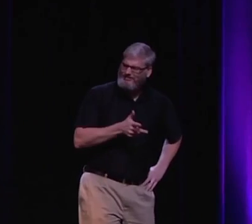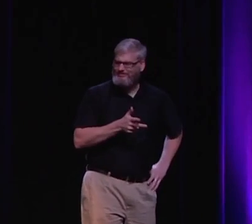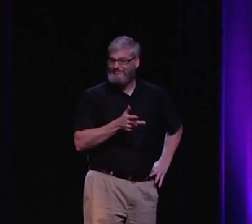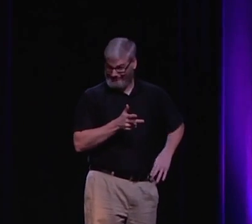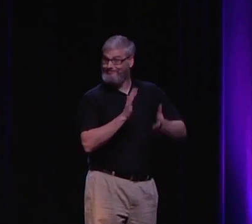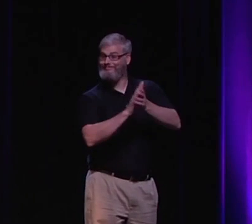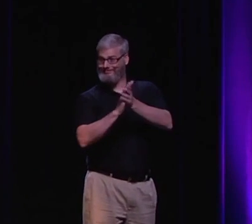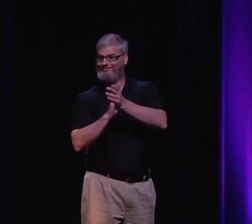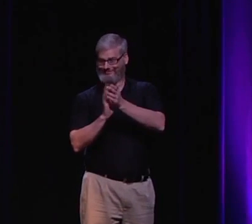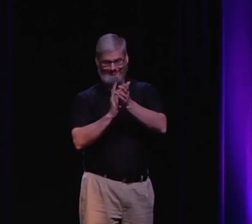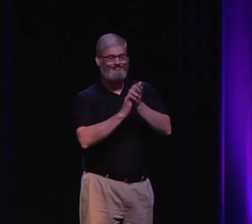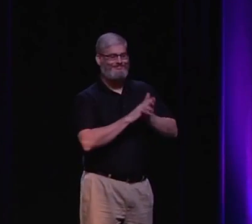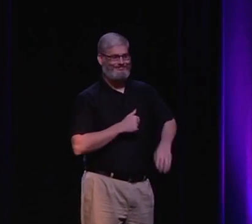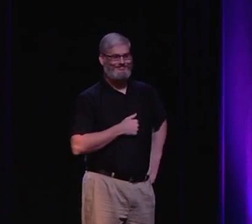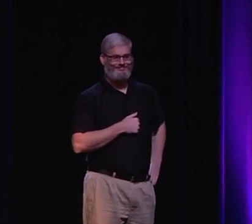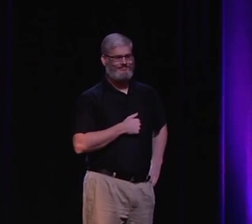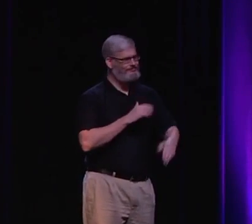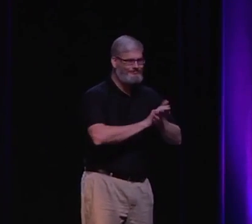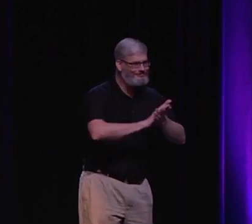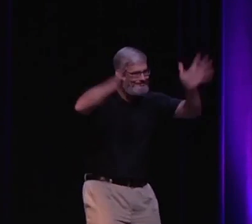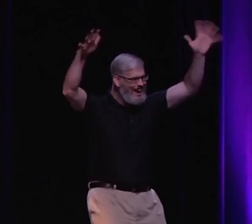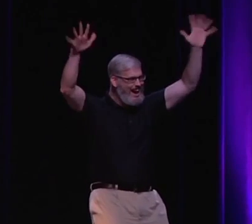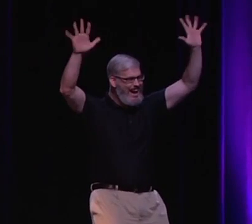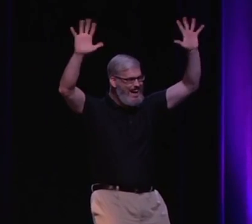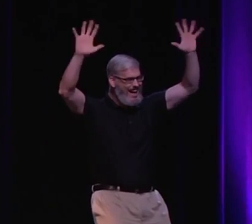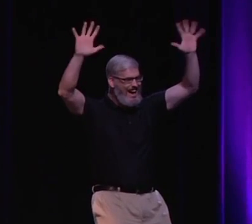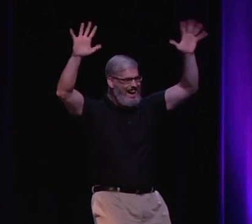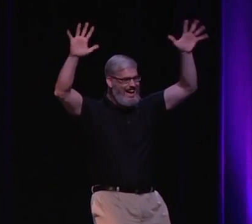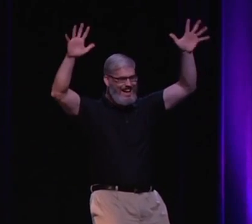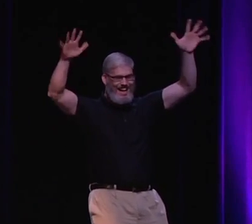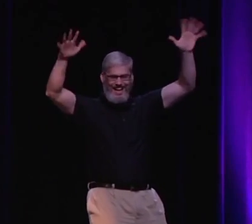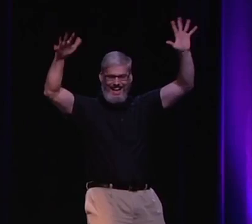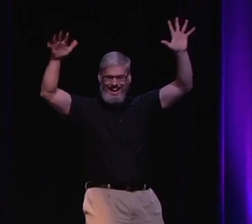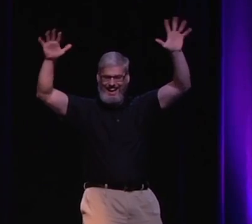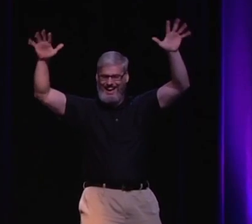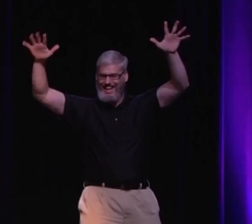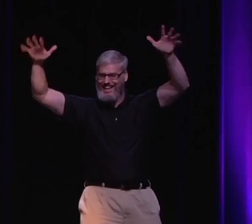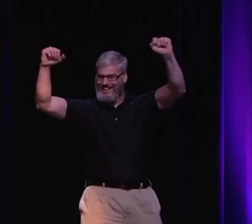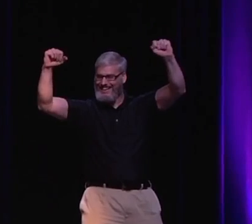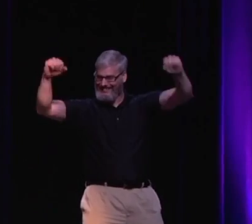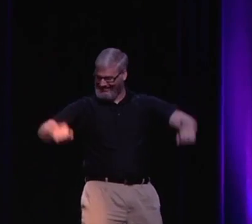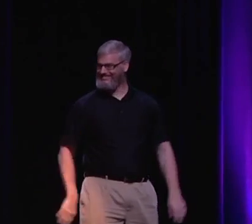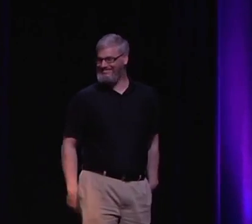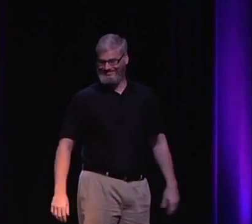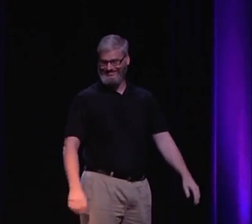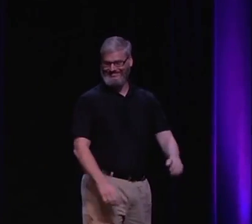And so, yeah, that's right. Yeah, right. Give him some applause. How we applaud in the deaf world is like this. We wave our hands.